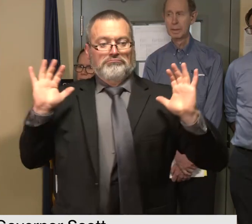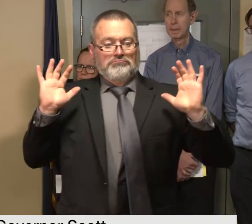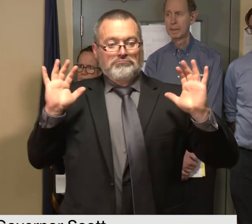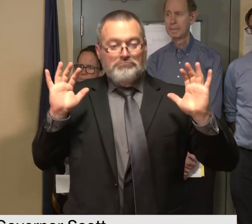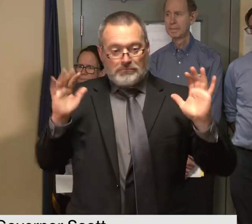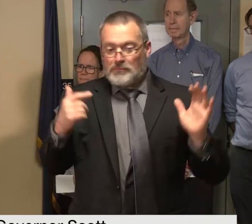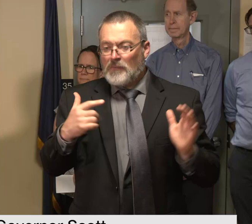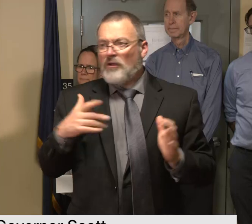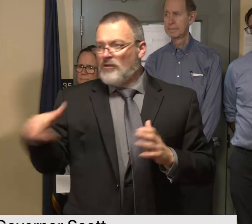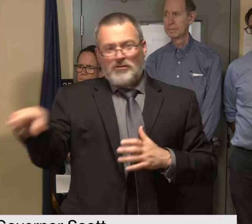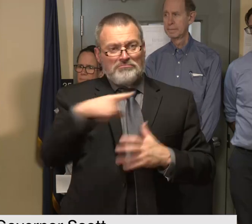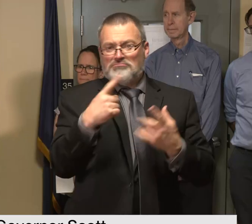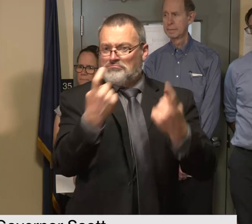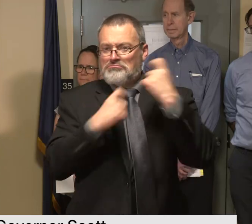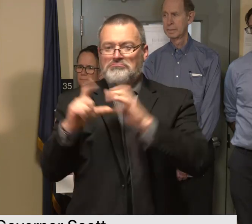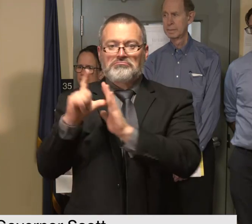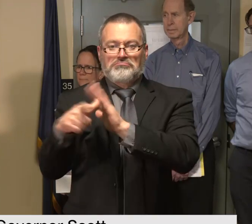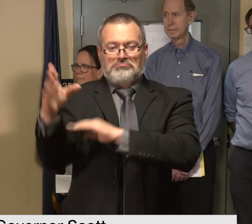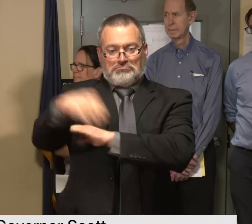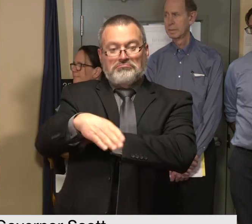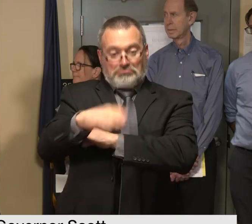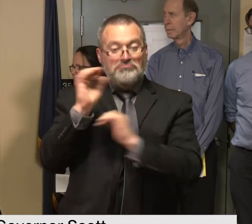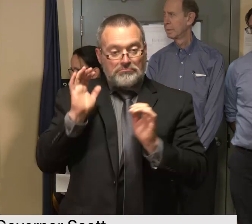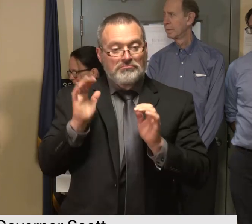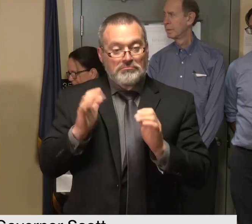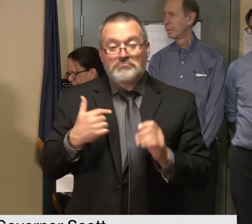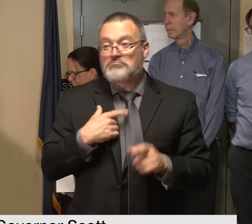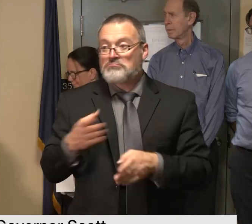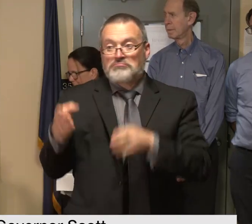later and i'll turn it over to secretary joe flynn